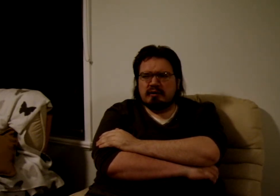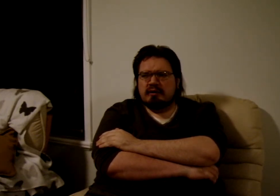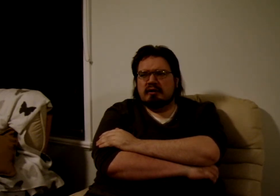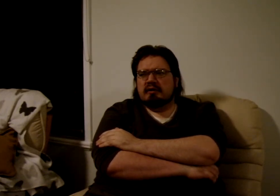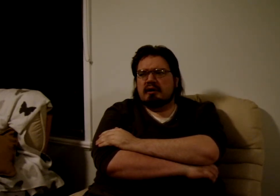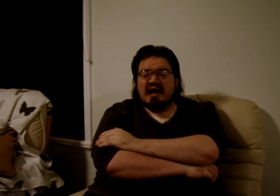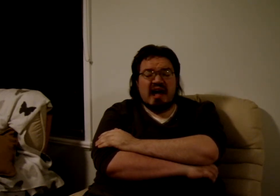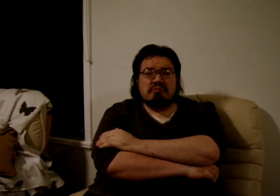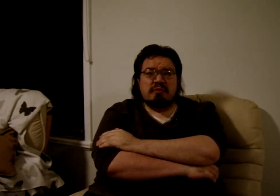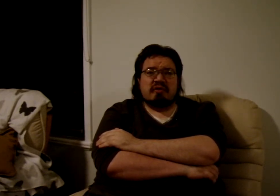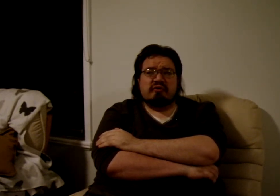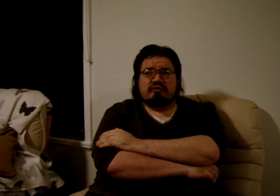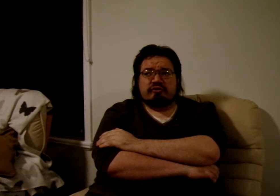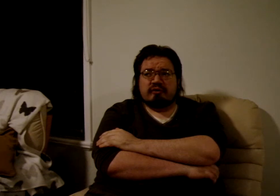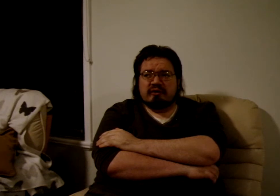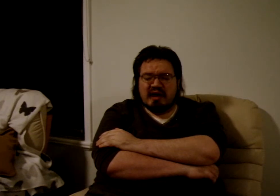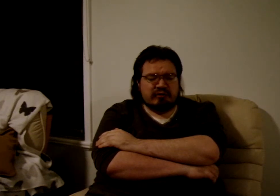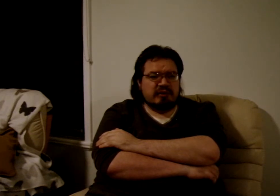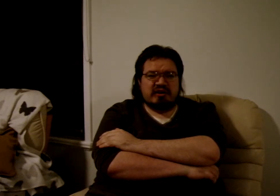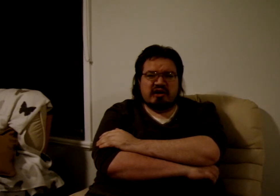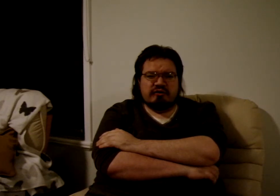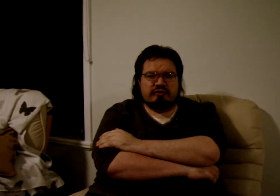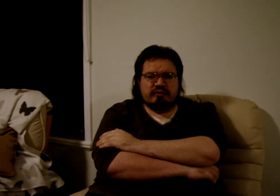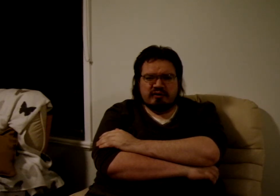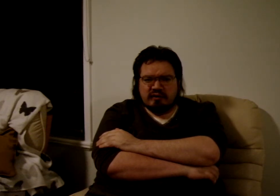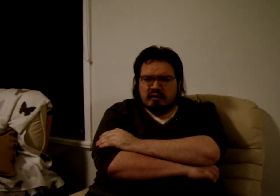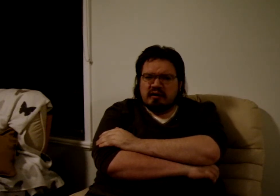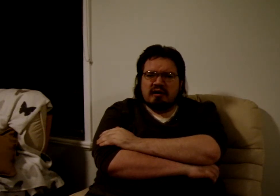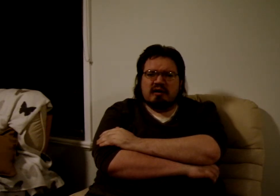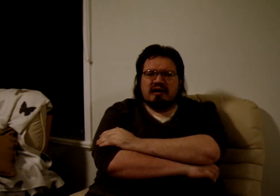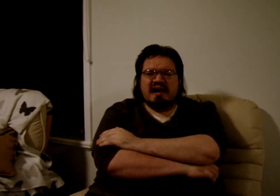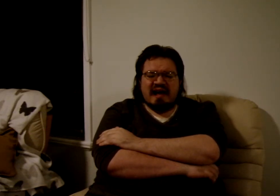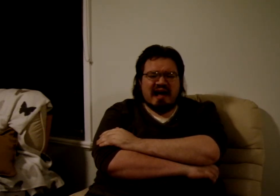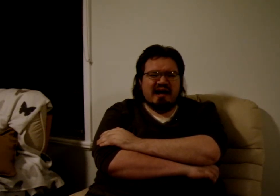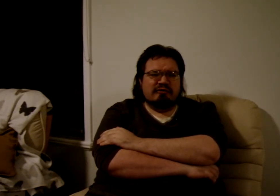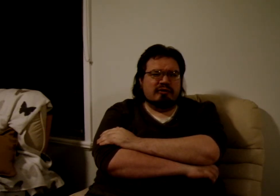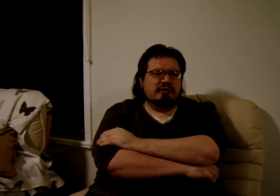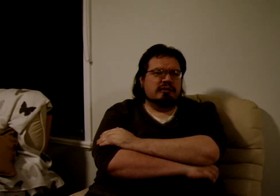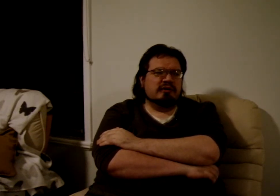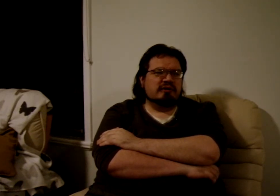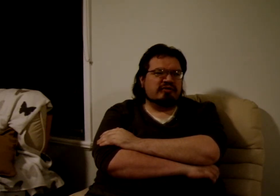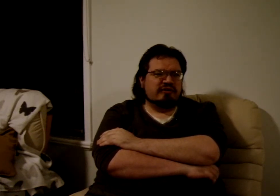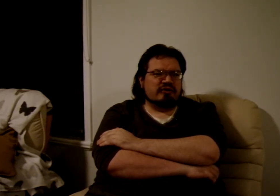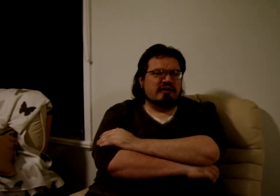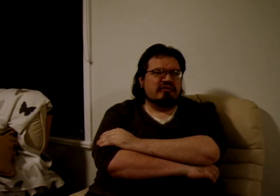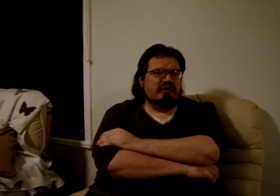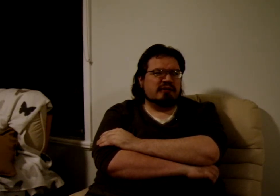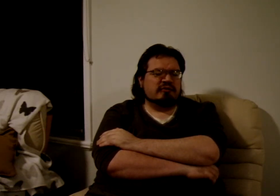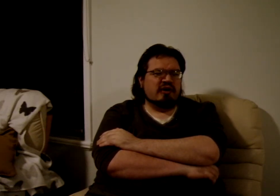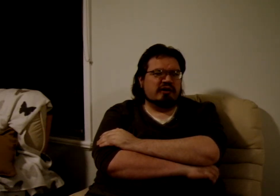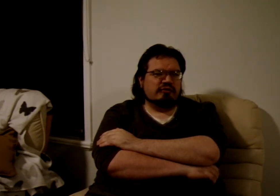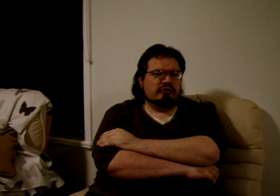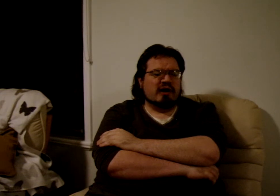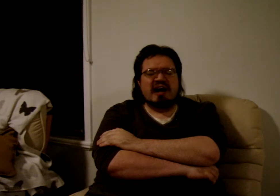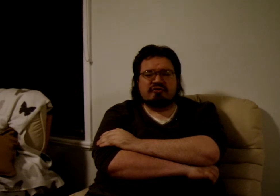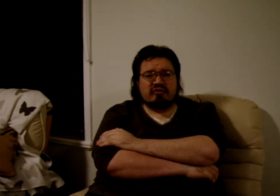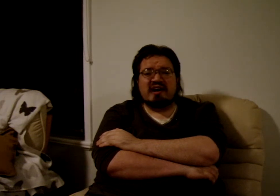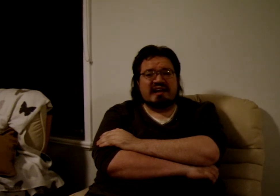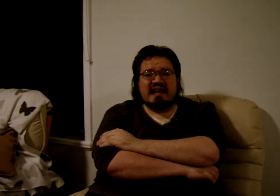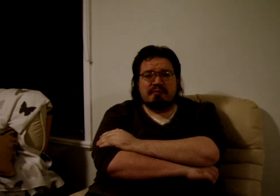I have my privileges. Everybody does. I have things that I feel that I'm entitled to. I try and keep them